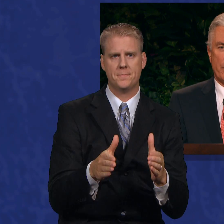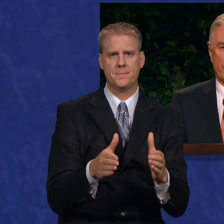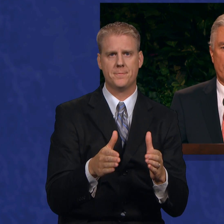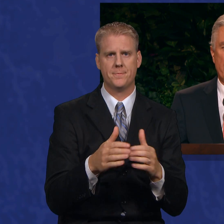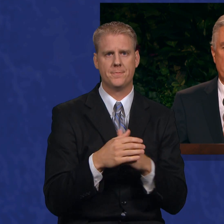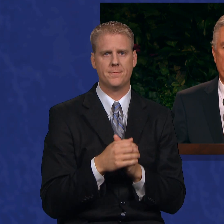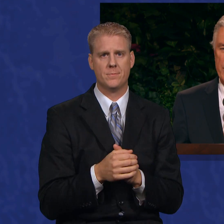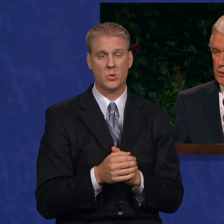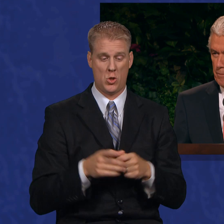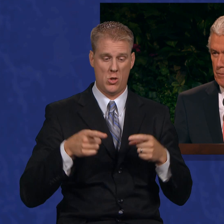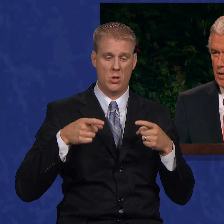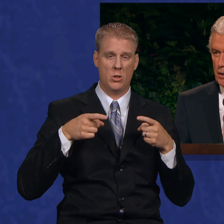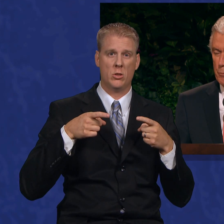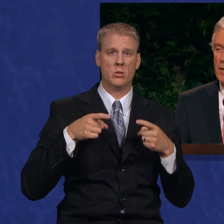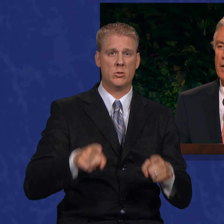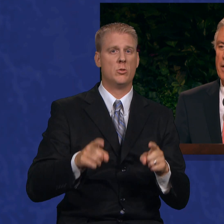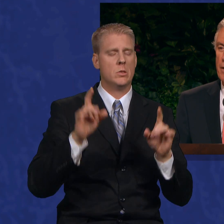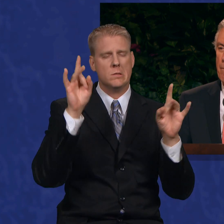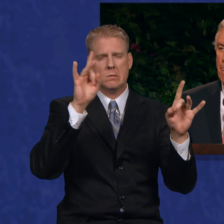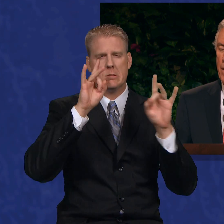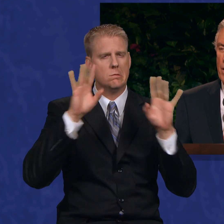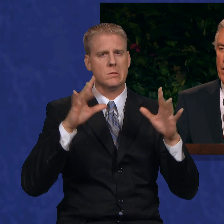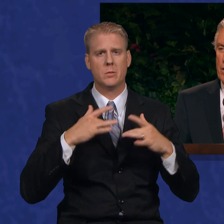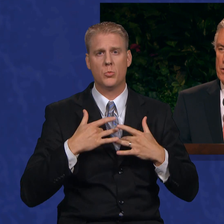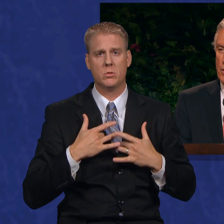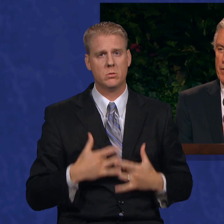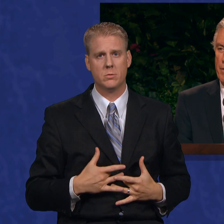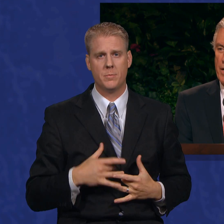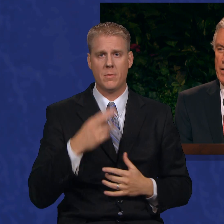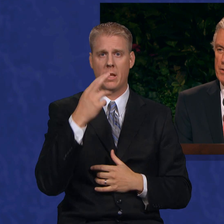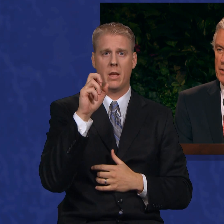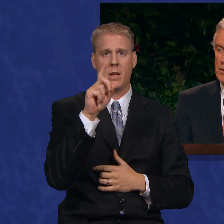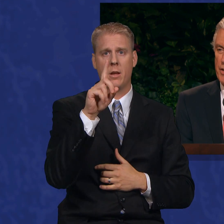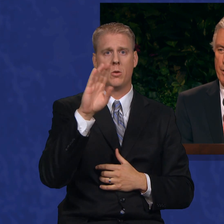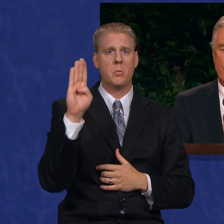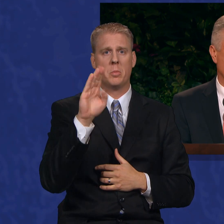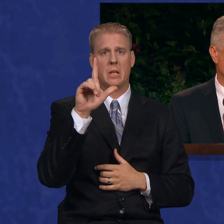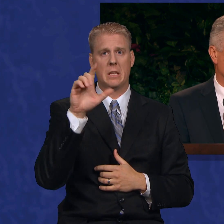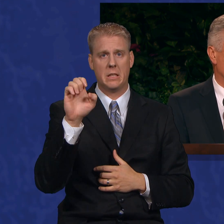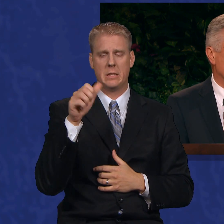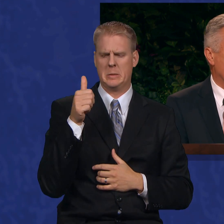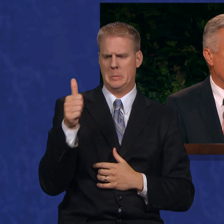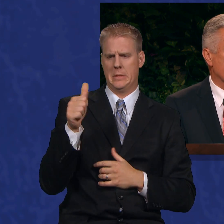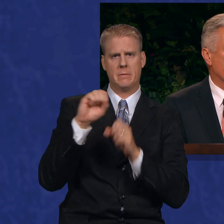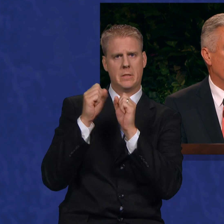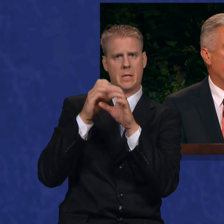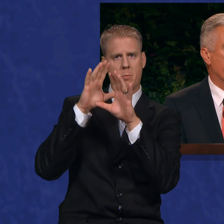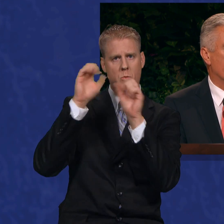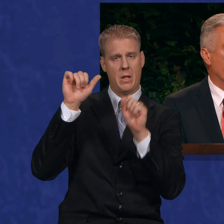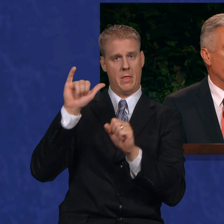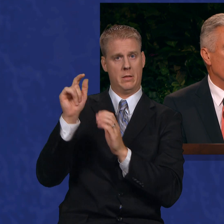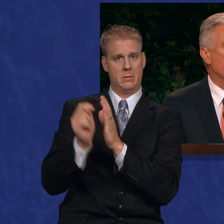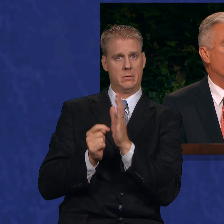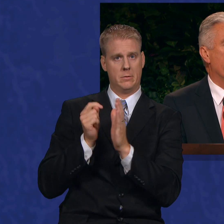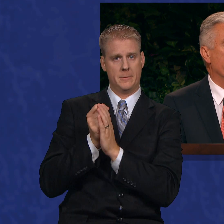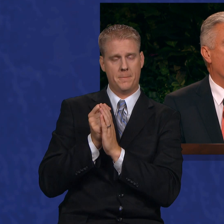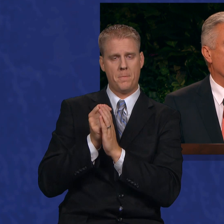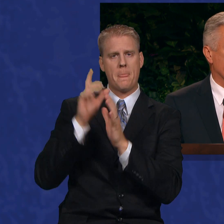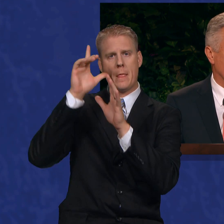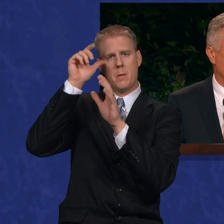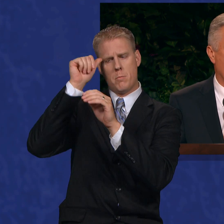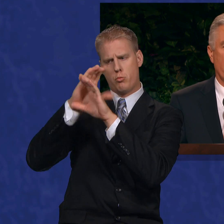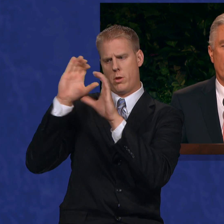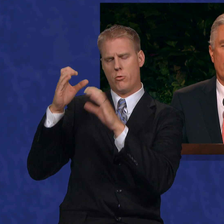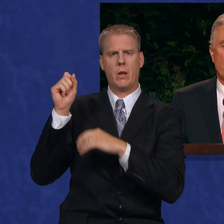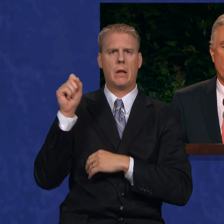During the Great Depression, Harold B. Lee, serving then as a stake president, was asked by the brethren to find an